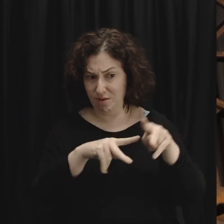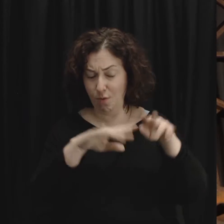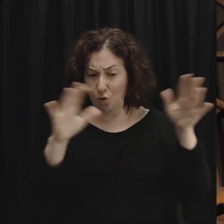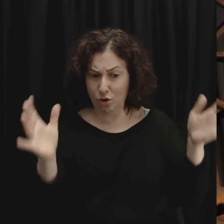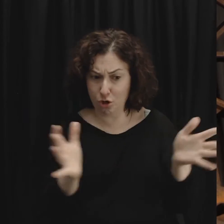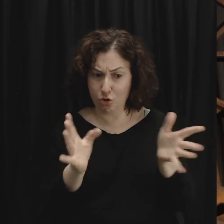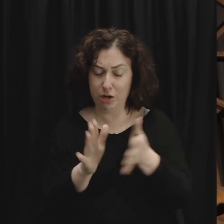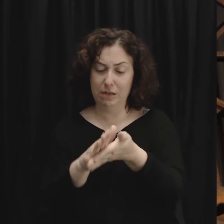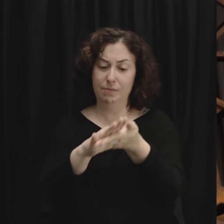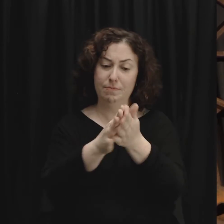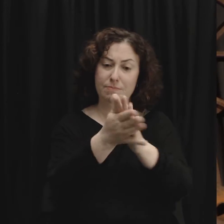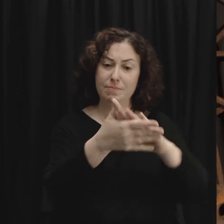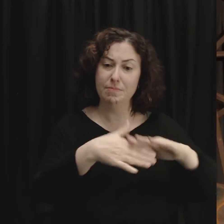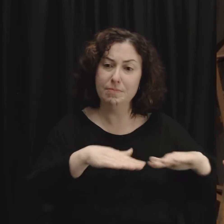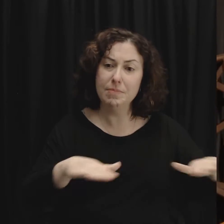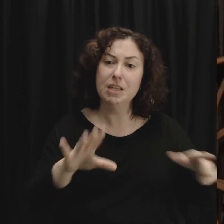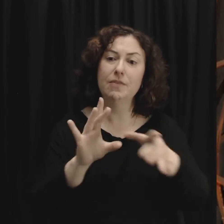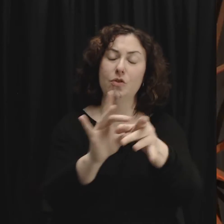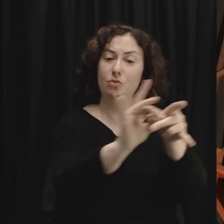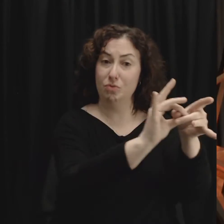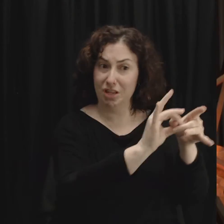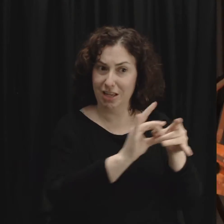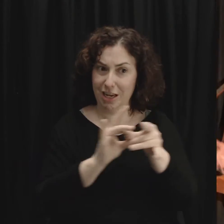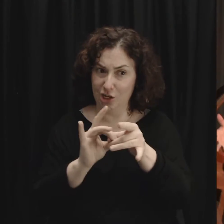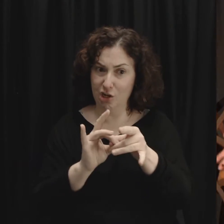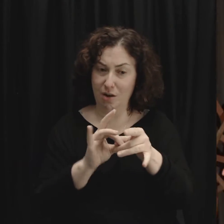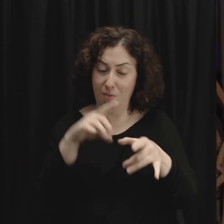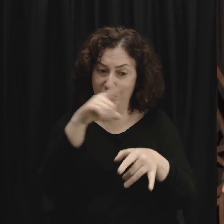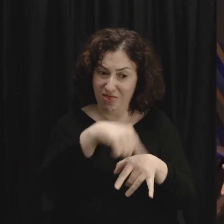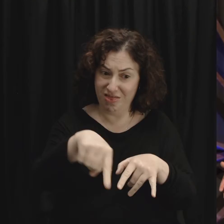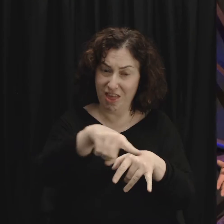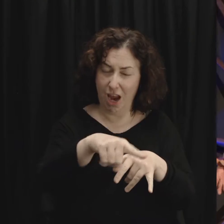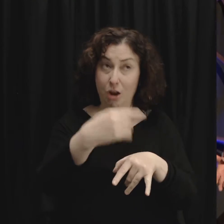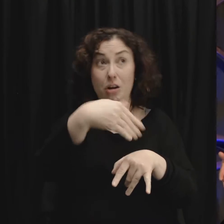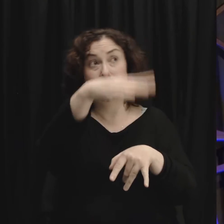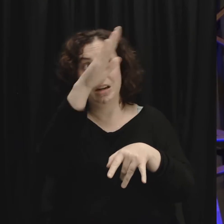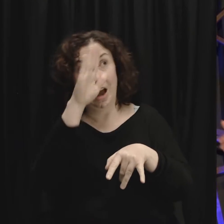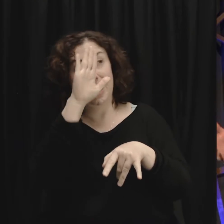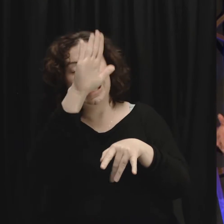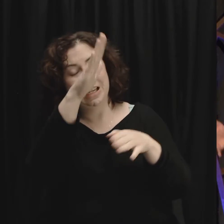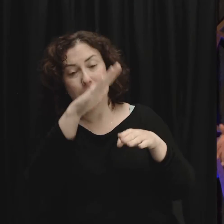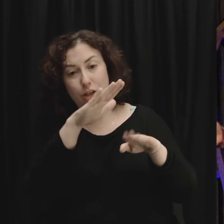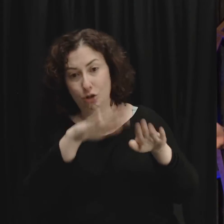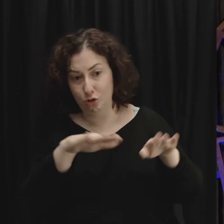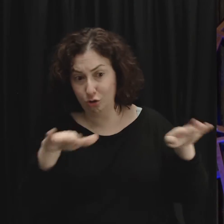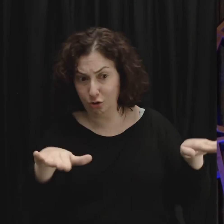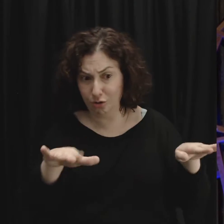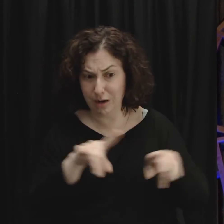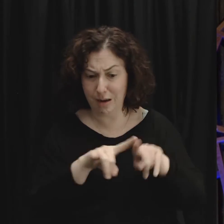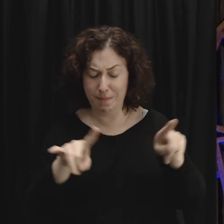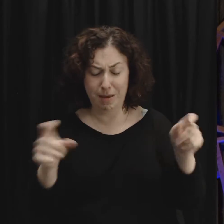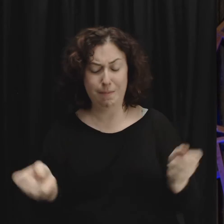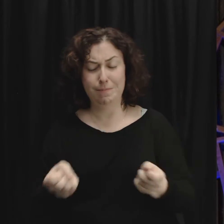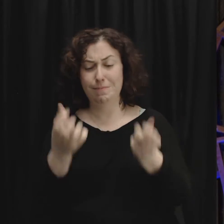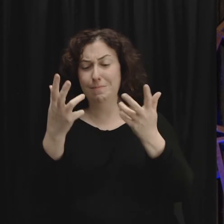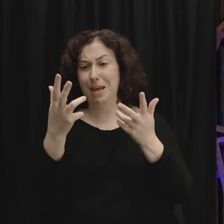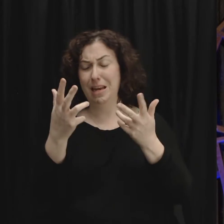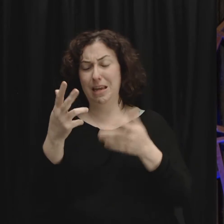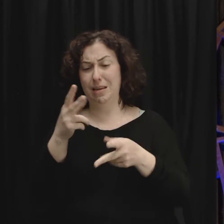And yet I believe the truth is that many people, many Christians, don't live as peacemakers. Many